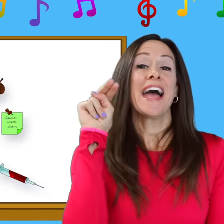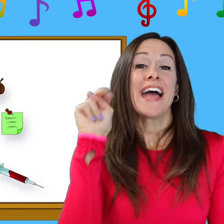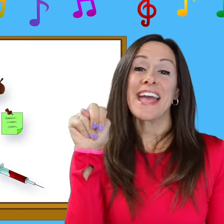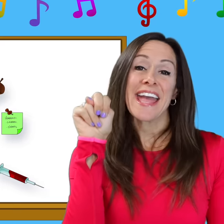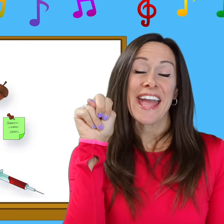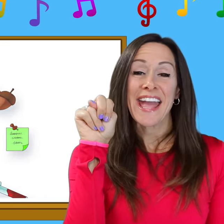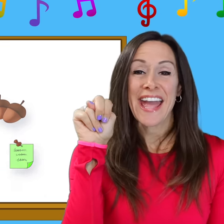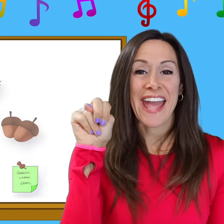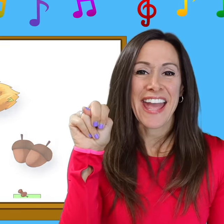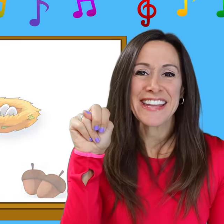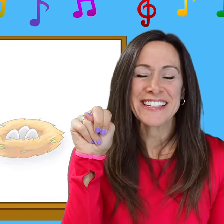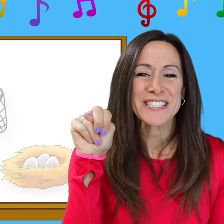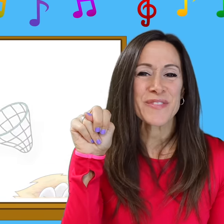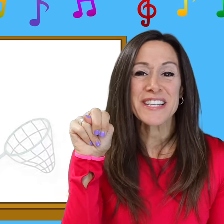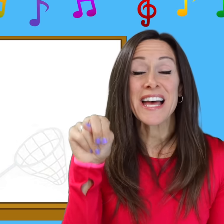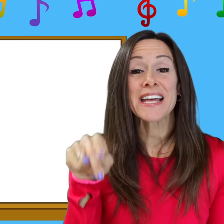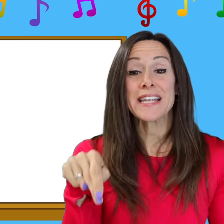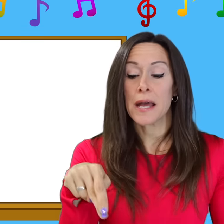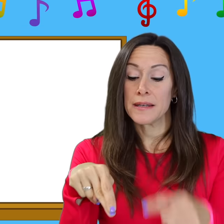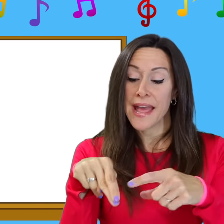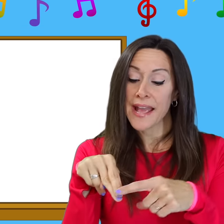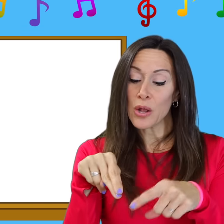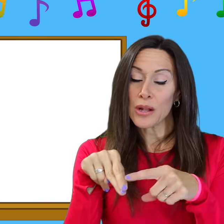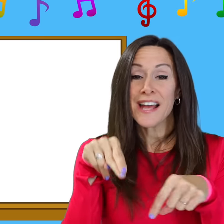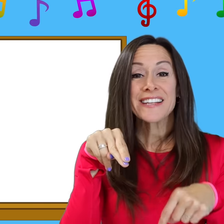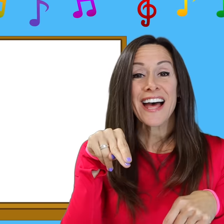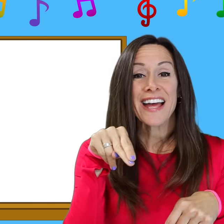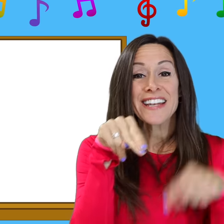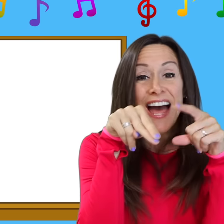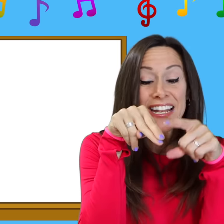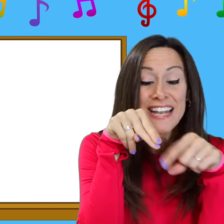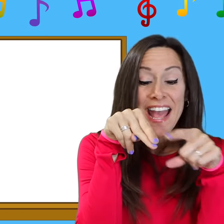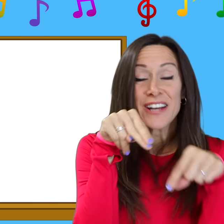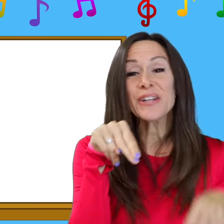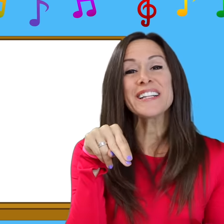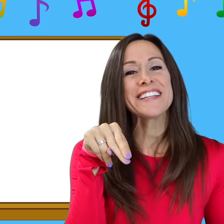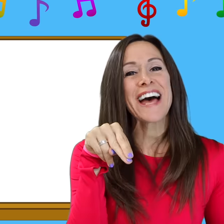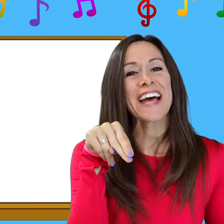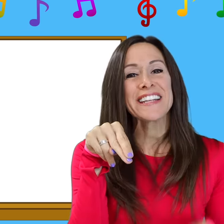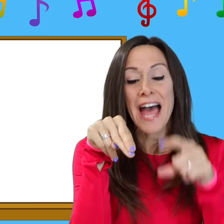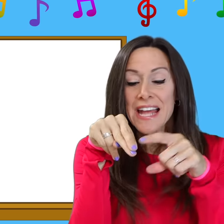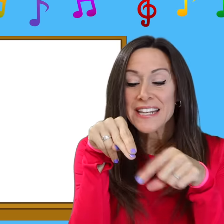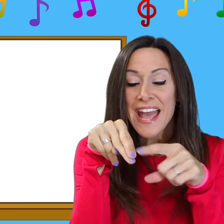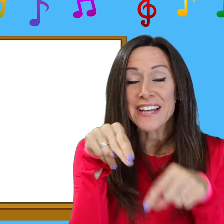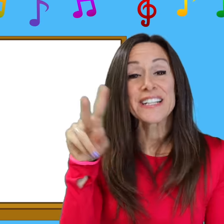N is for n-n-nail, n-n-nail, n-n-nail